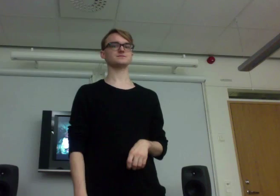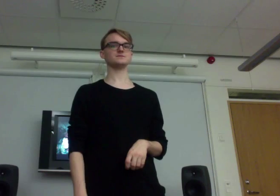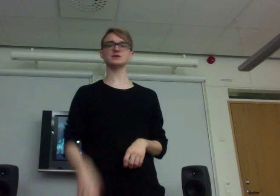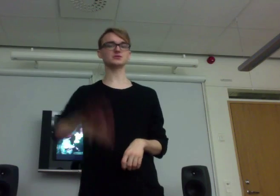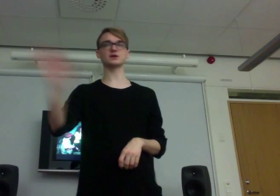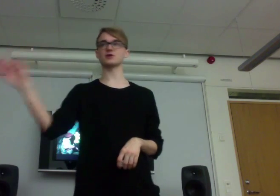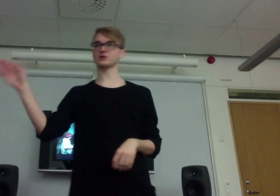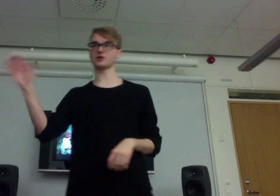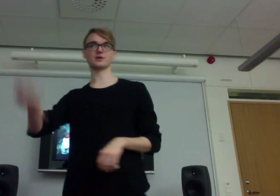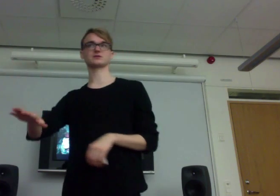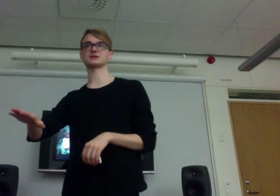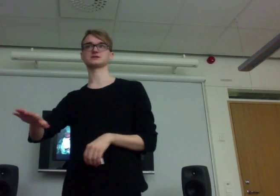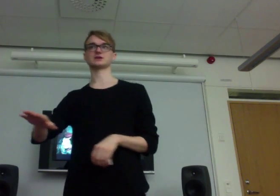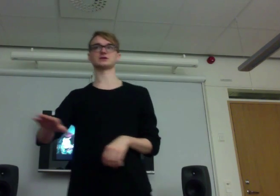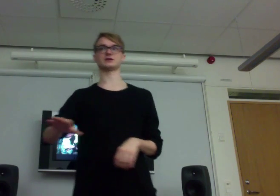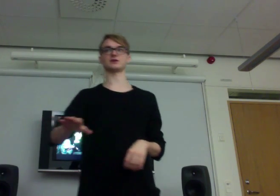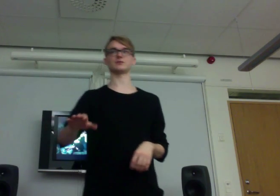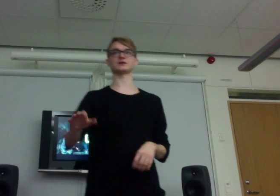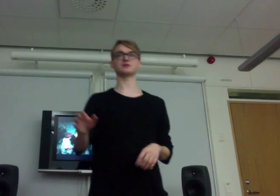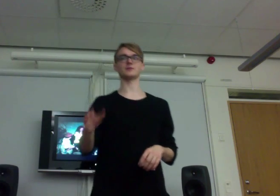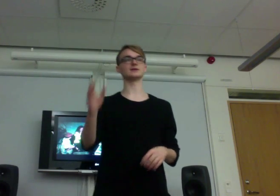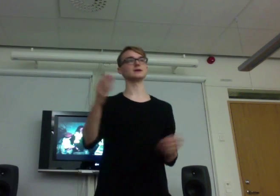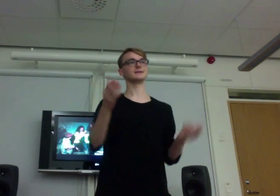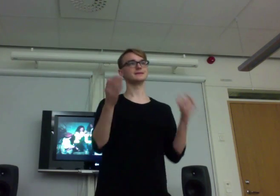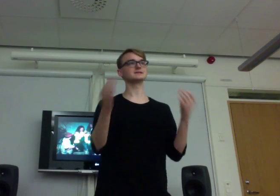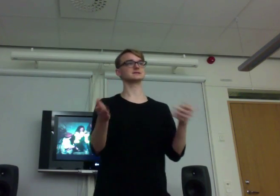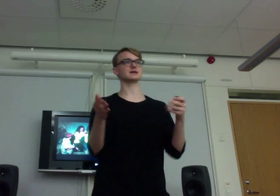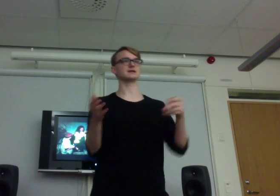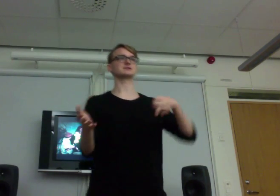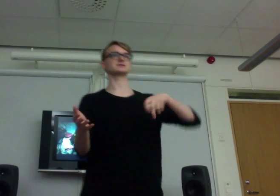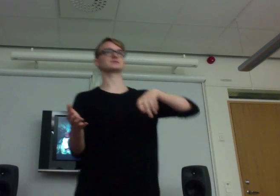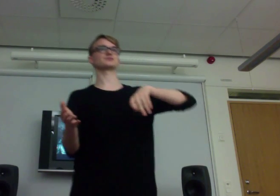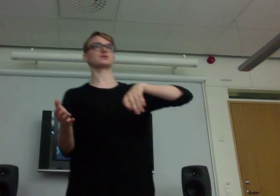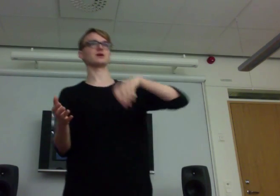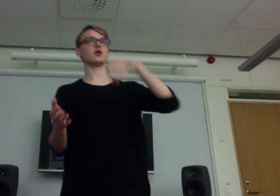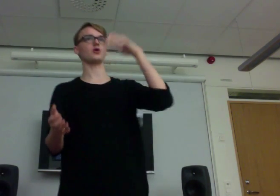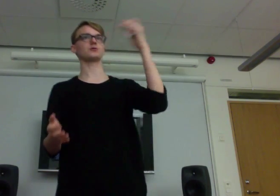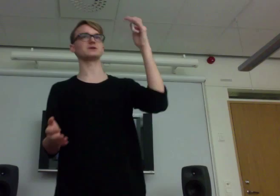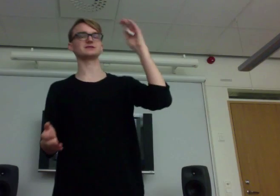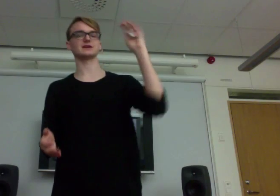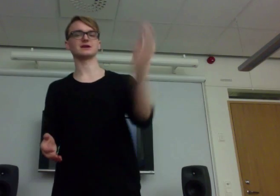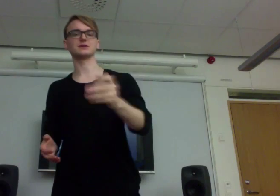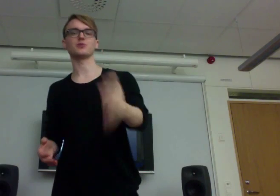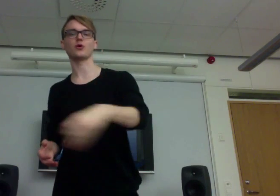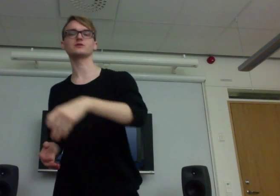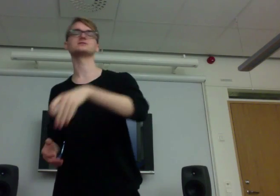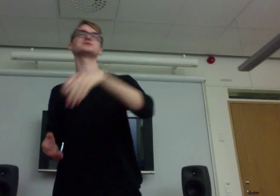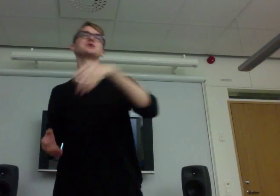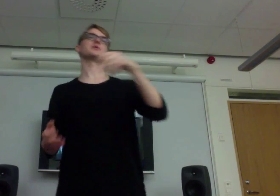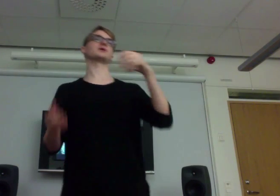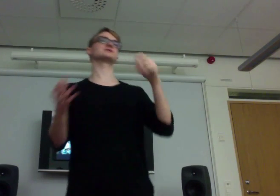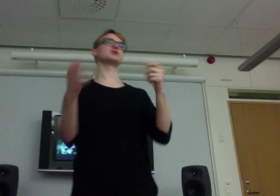So we can come back to that discussion later. But, I mean, this is always important, but it's not